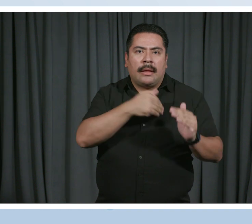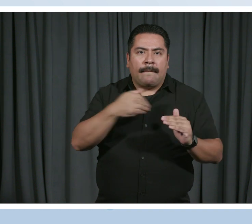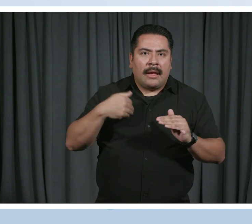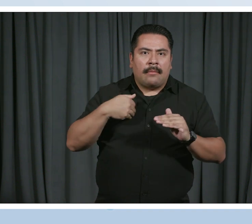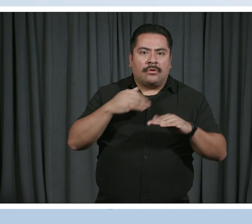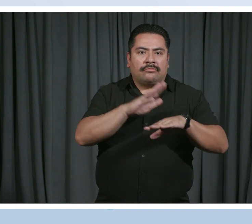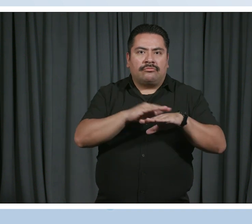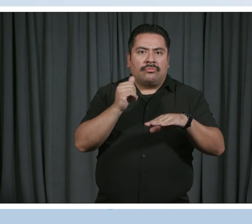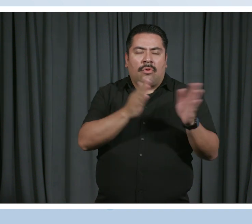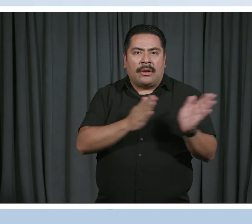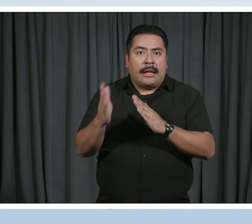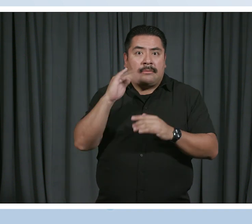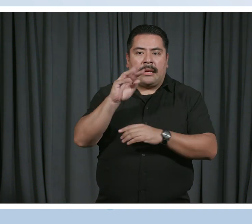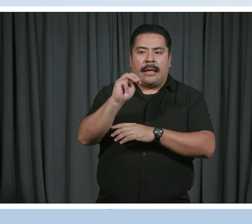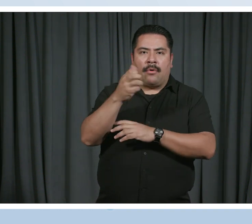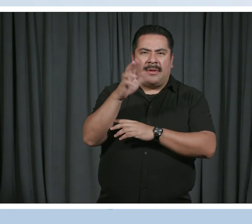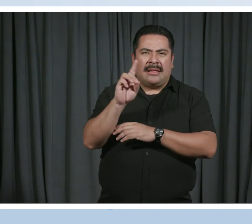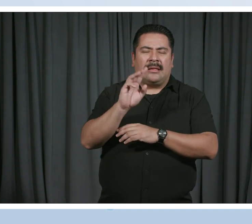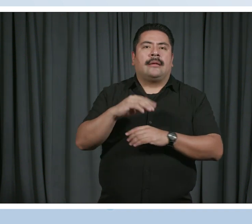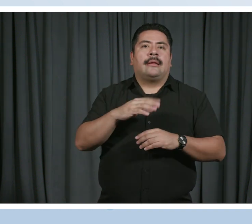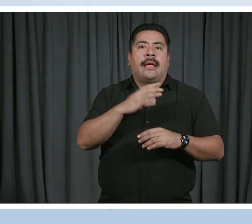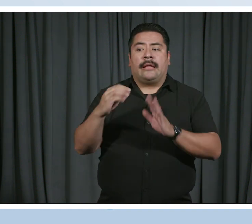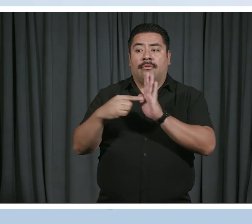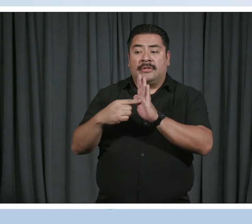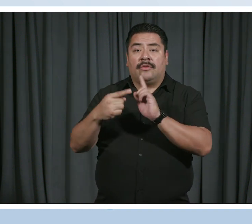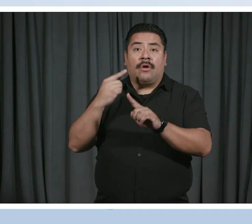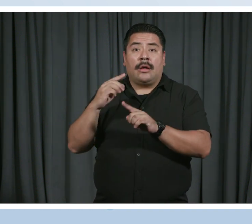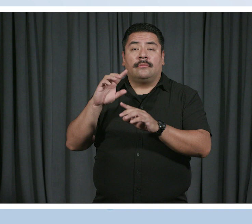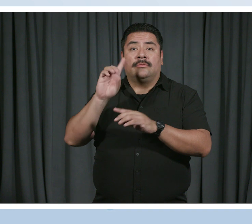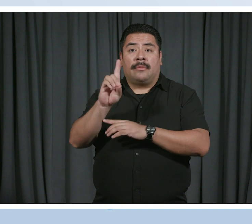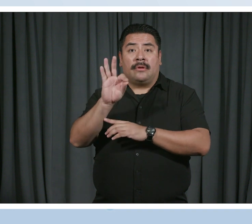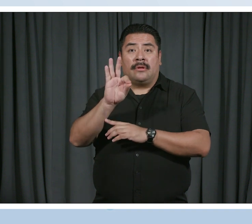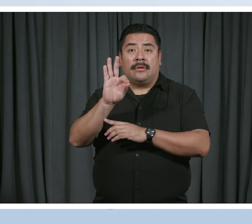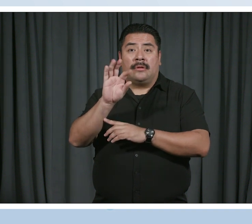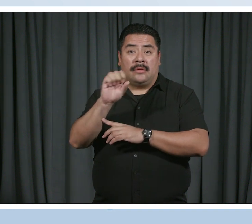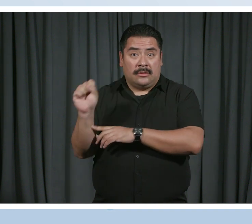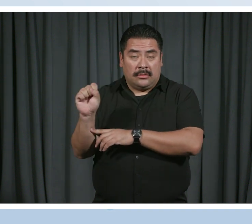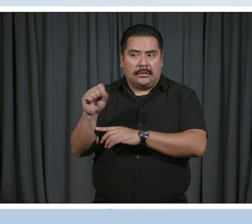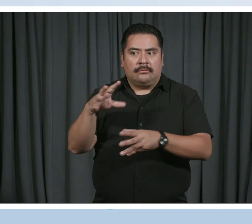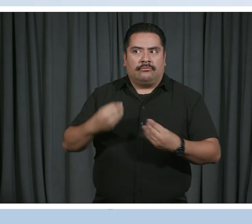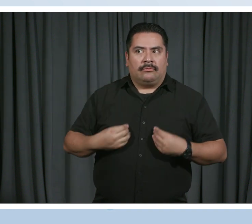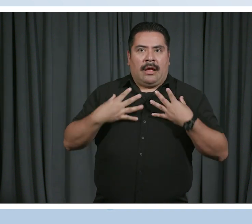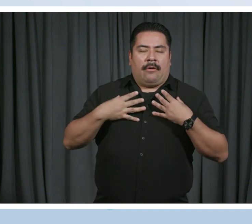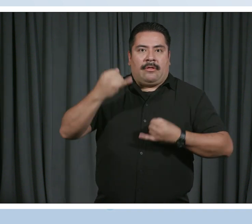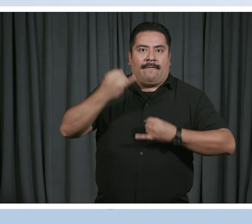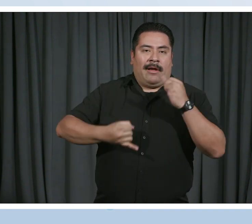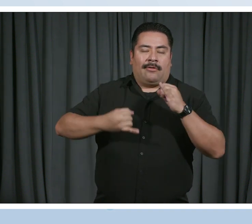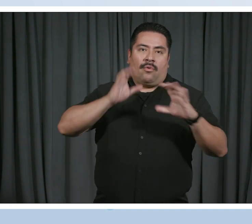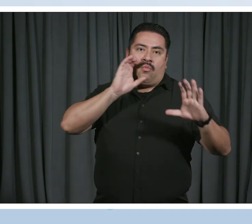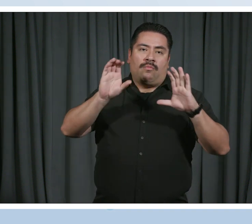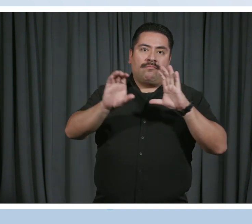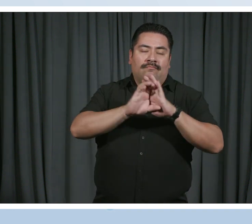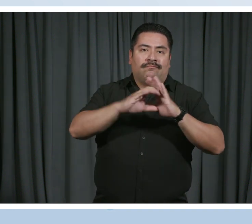for People with Disabilities and with representation from the Department of Family and Support Services which inspired the final artwork.